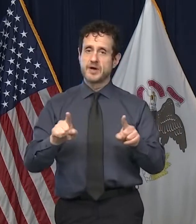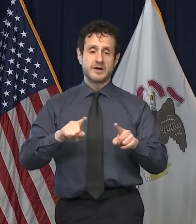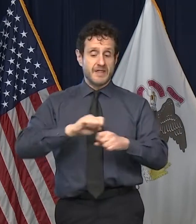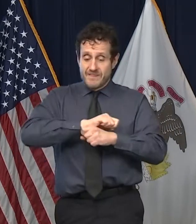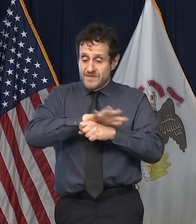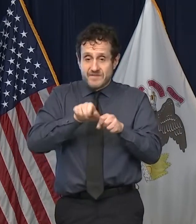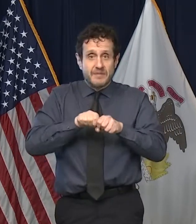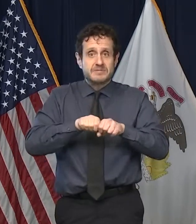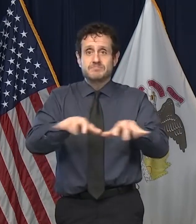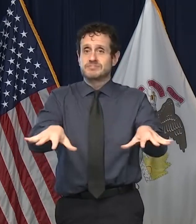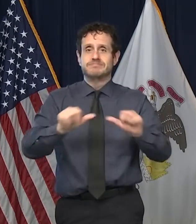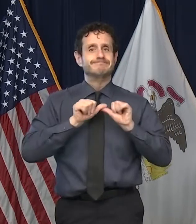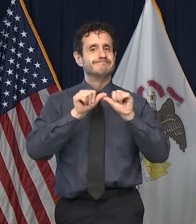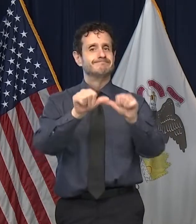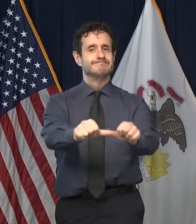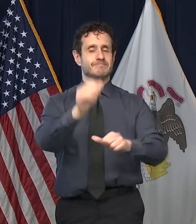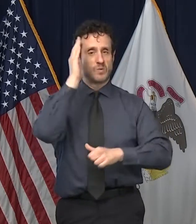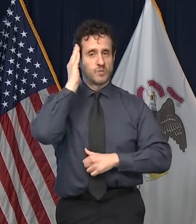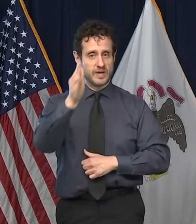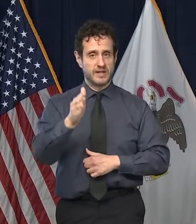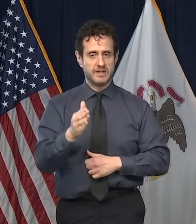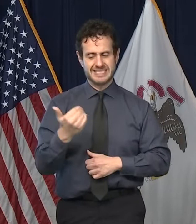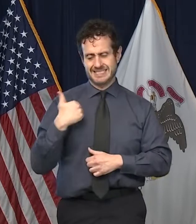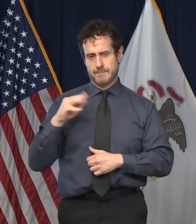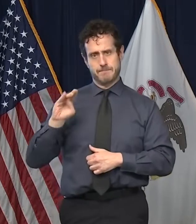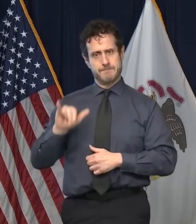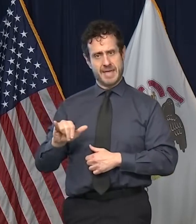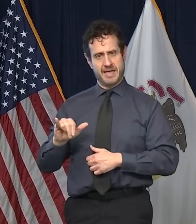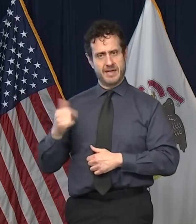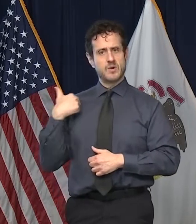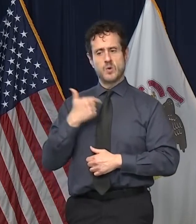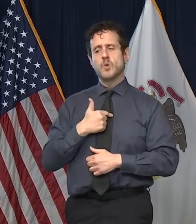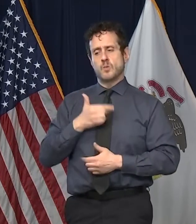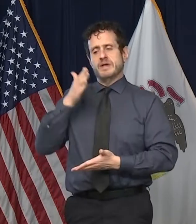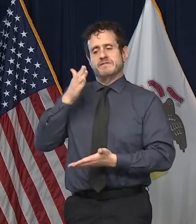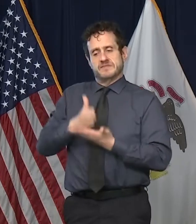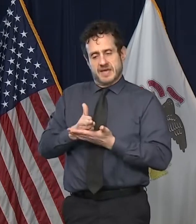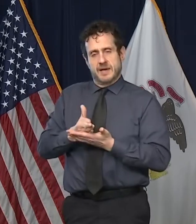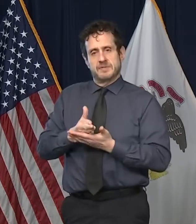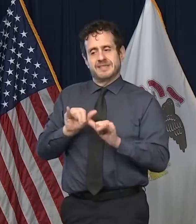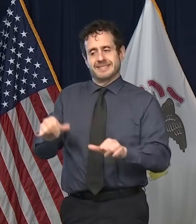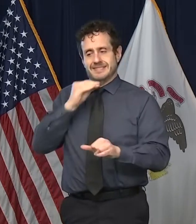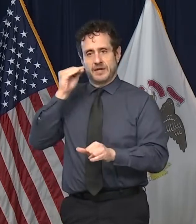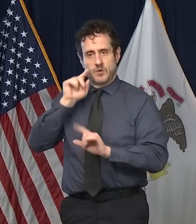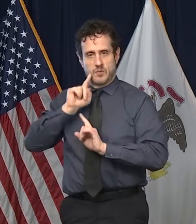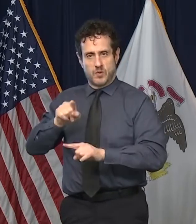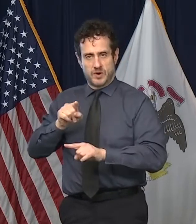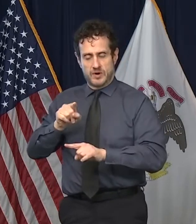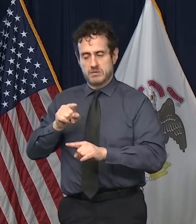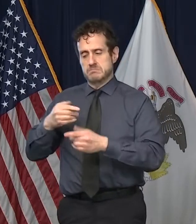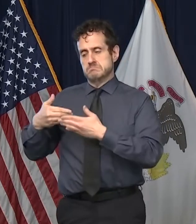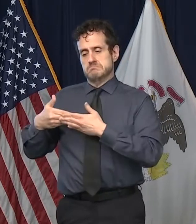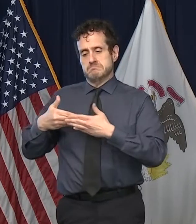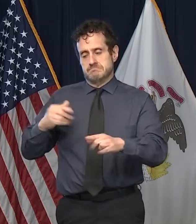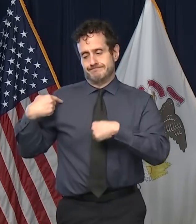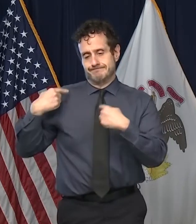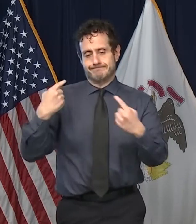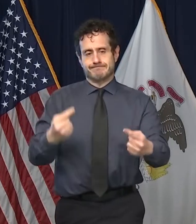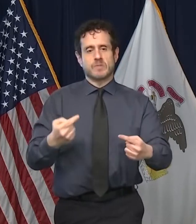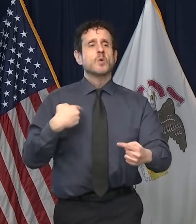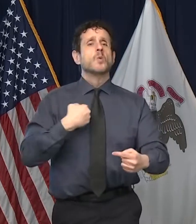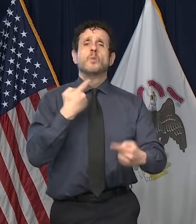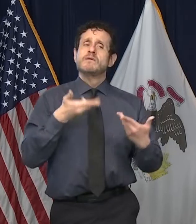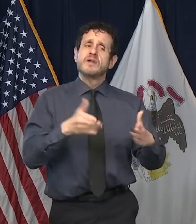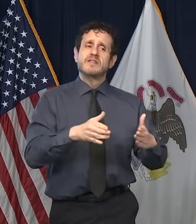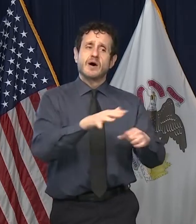Since the stay at home order ended in May, we've allowed local governments to make decisions about whether they needed tougher